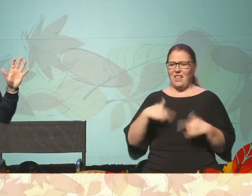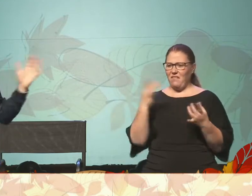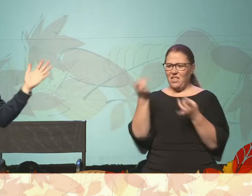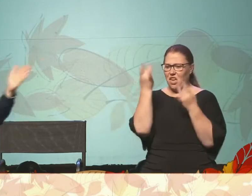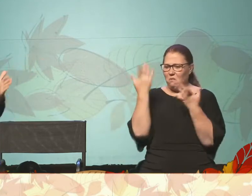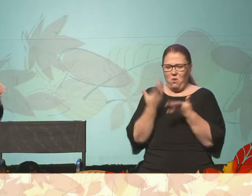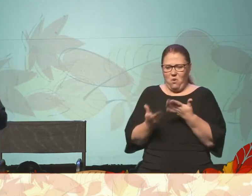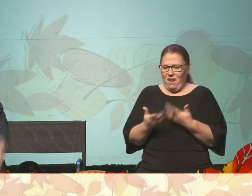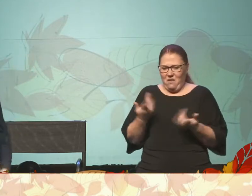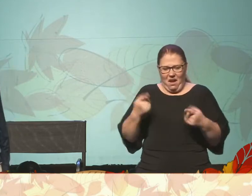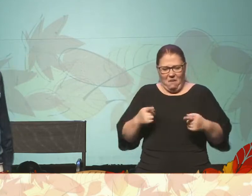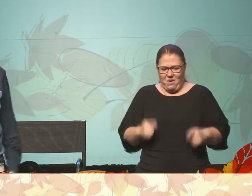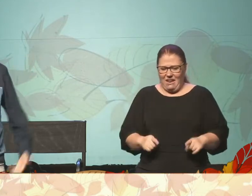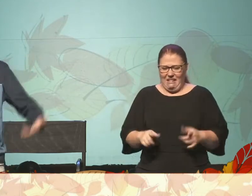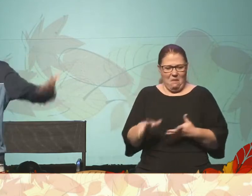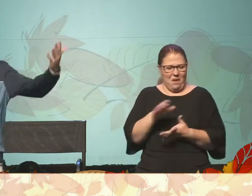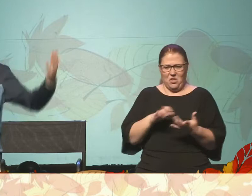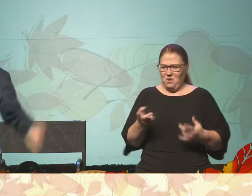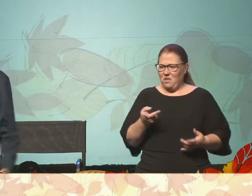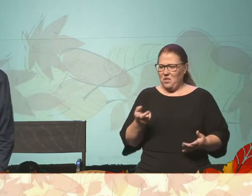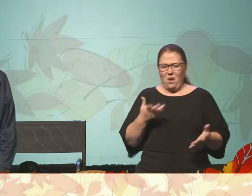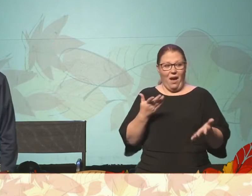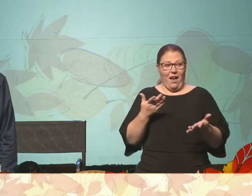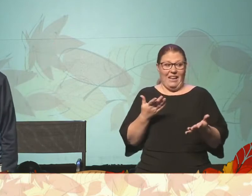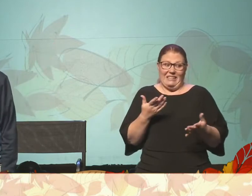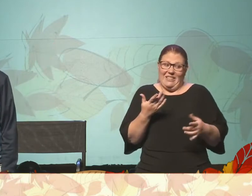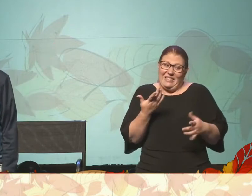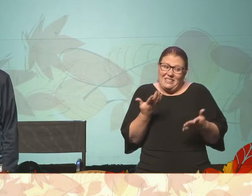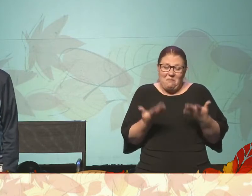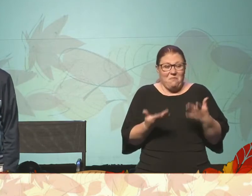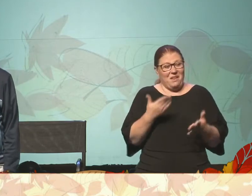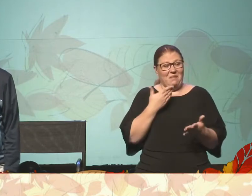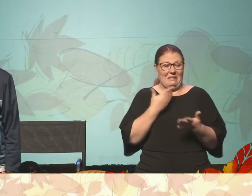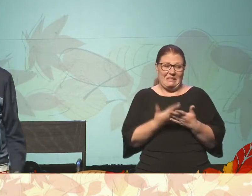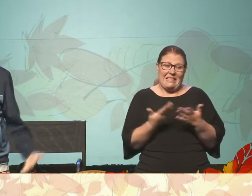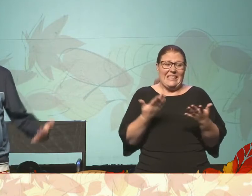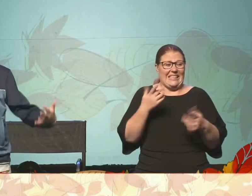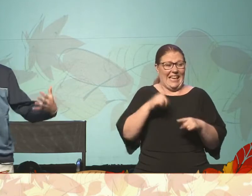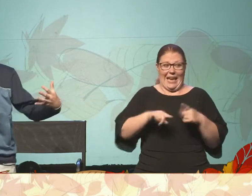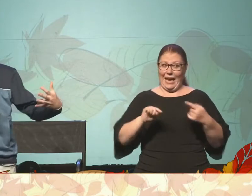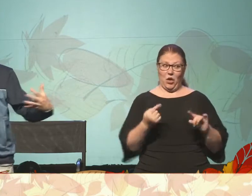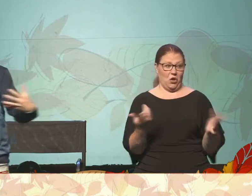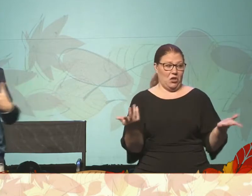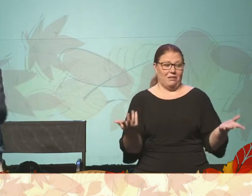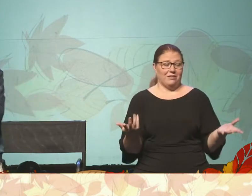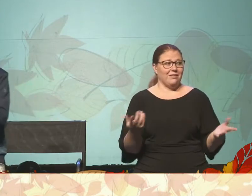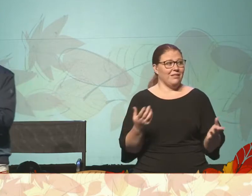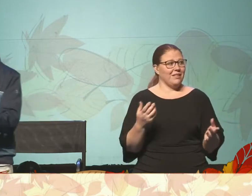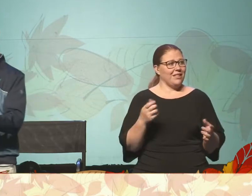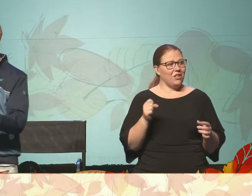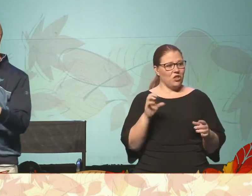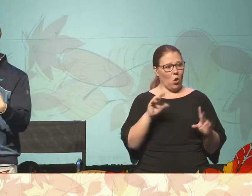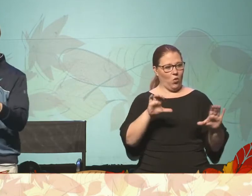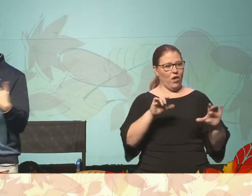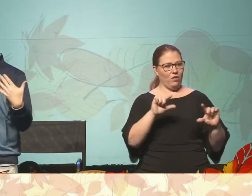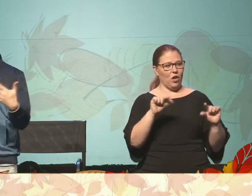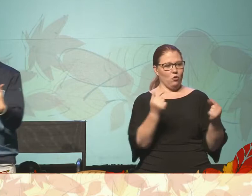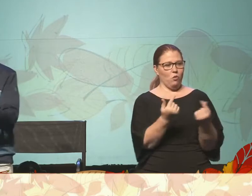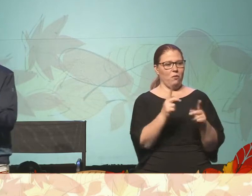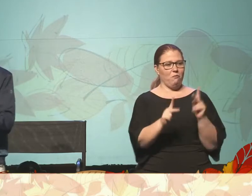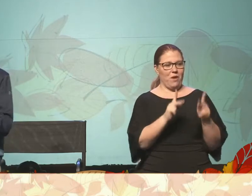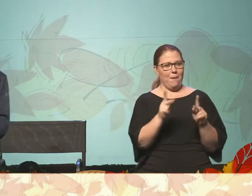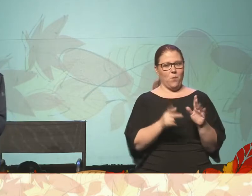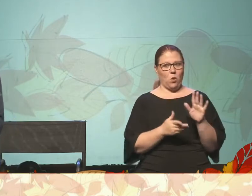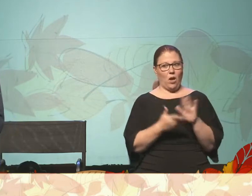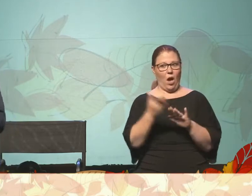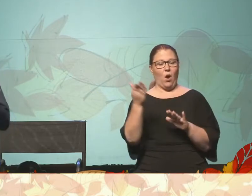Whatever it might be, a mixture of the two, they think, well, it can't hurt. And so they turn and they depart. And Luke tells us that